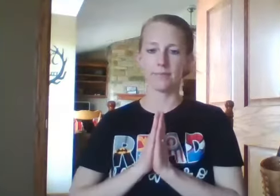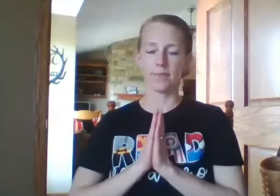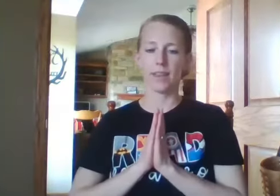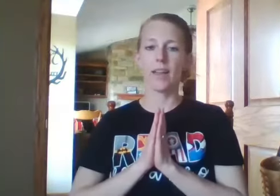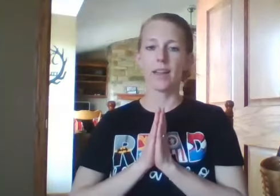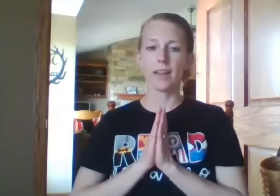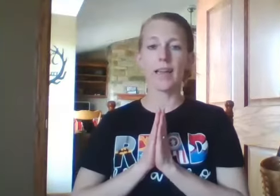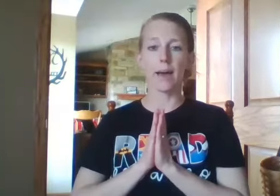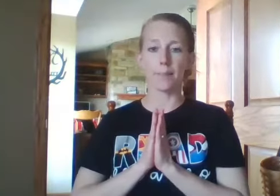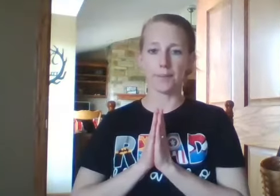Clap.